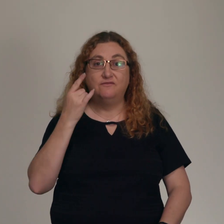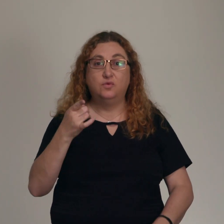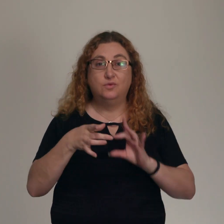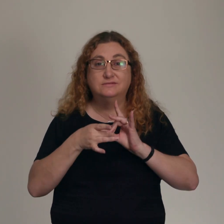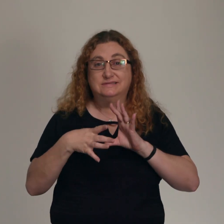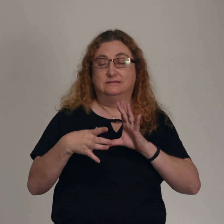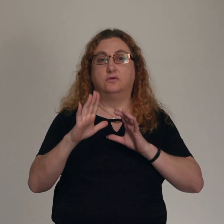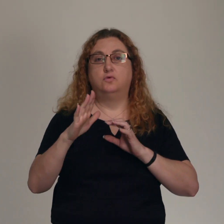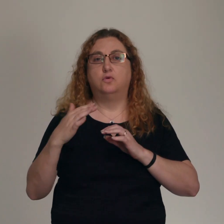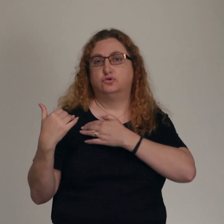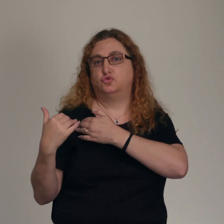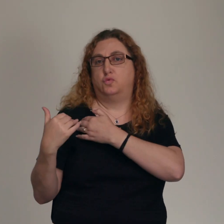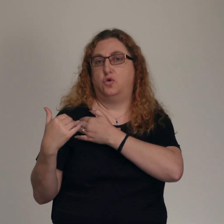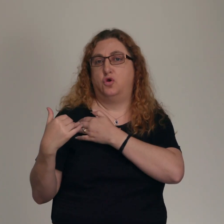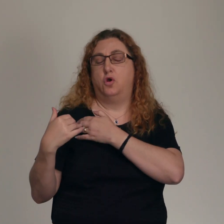When your shoulder gets dislocated, it hurts a lot.